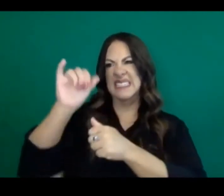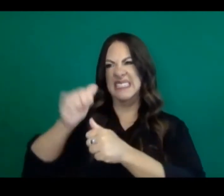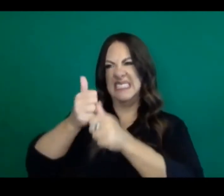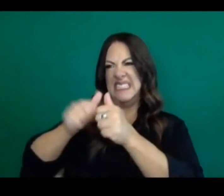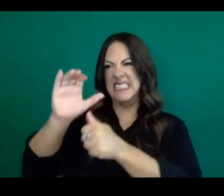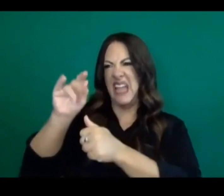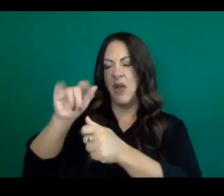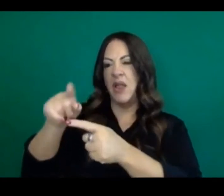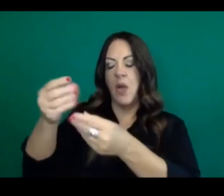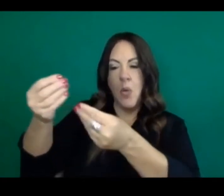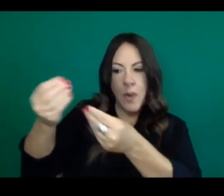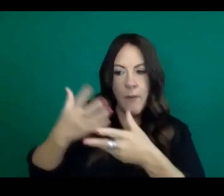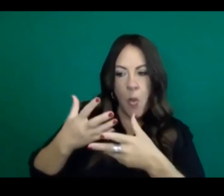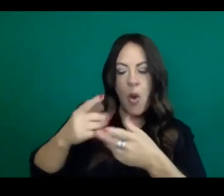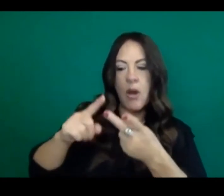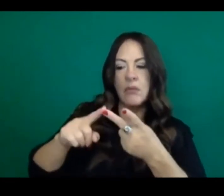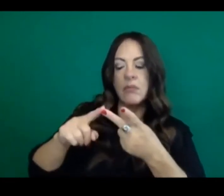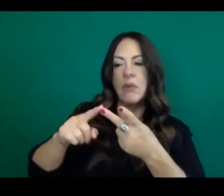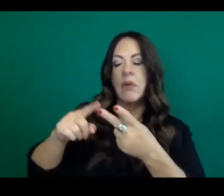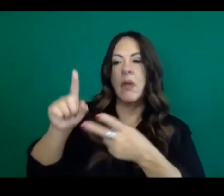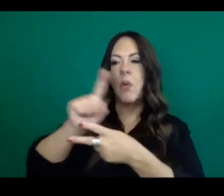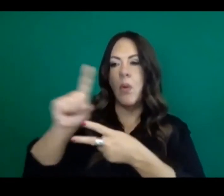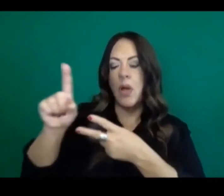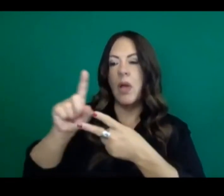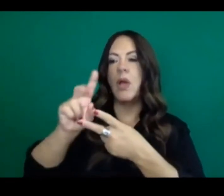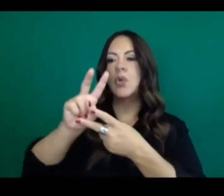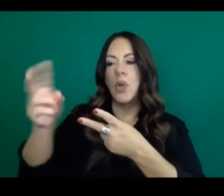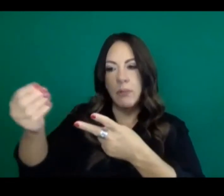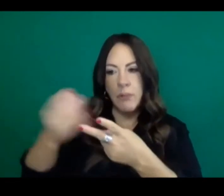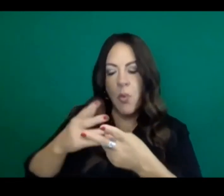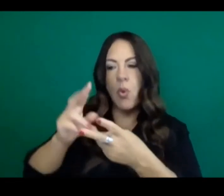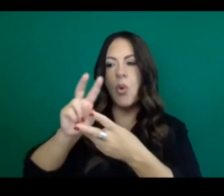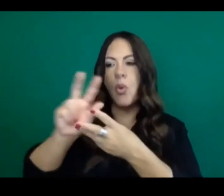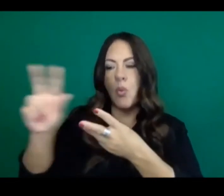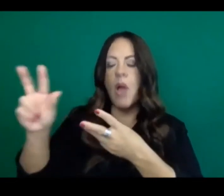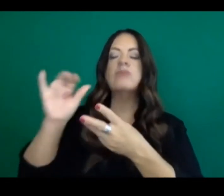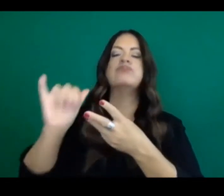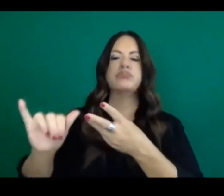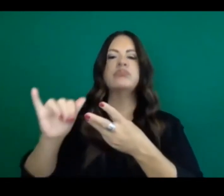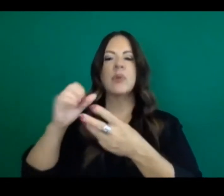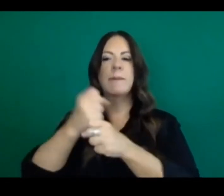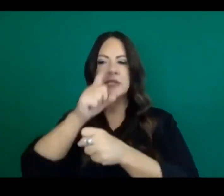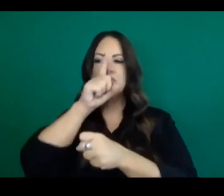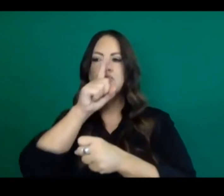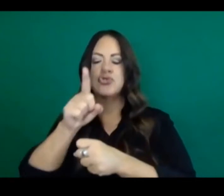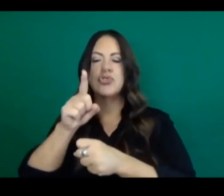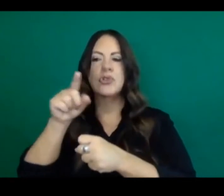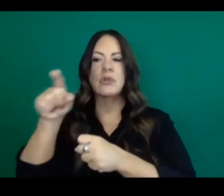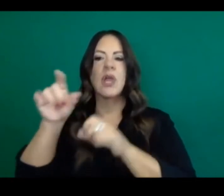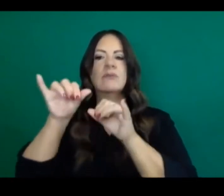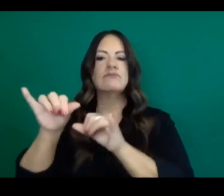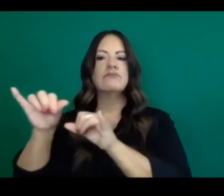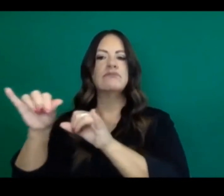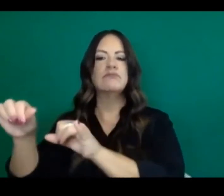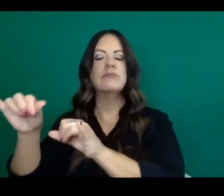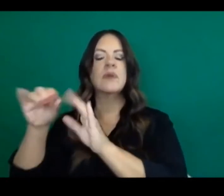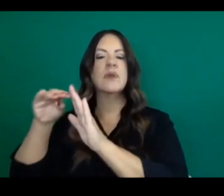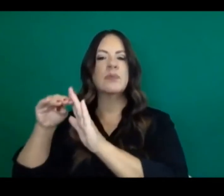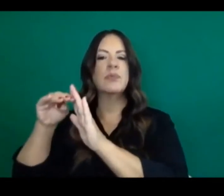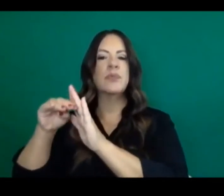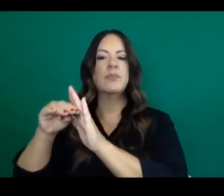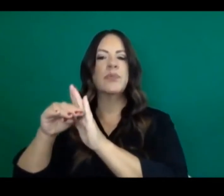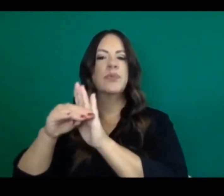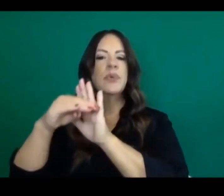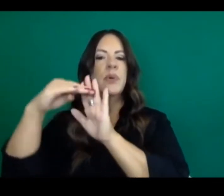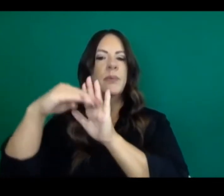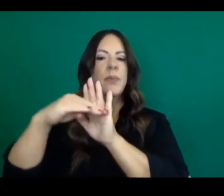this data and reporting it every Tuesday. So we wanted two consecutive Tuesdays looking over a 14 day period to ensure that the